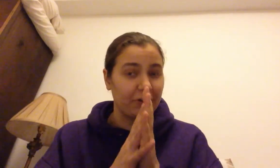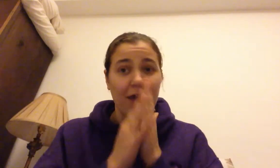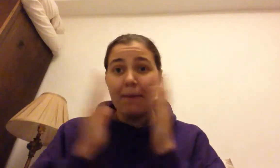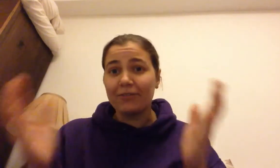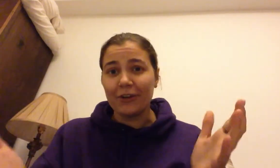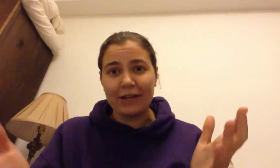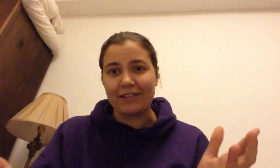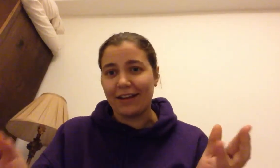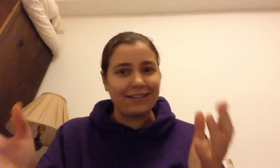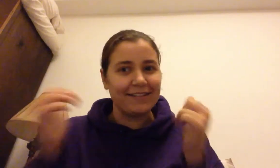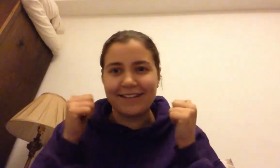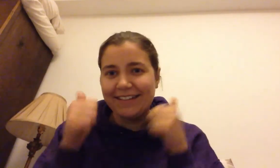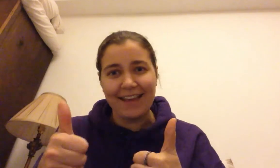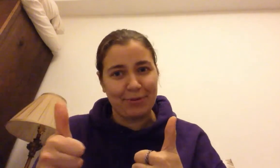But if anyone has any ideas, that'd be grand.